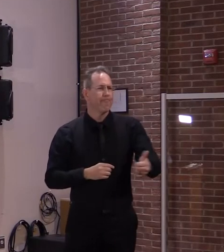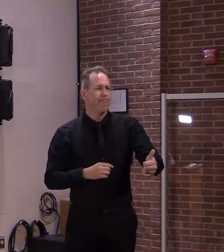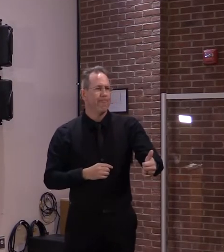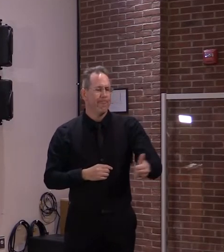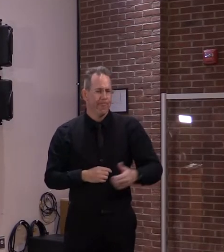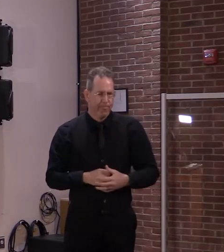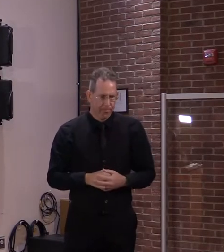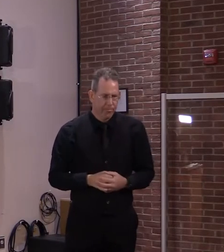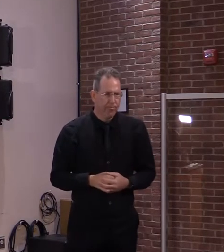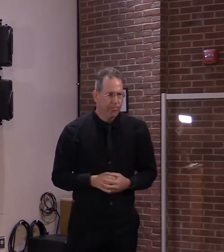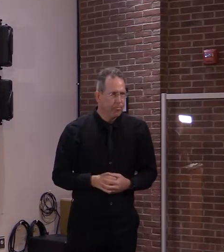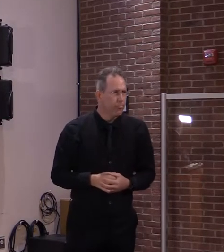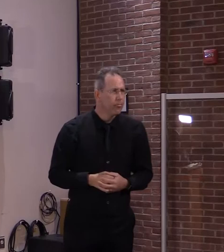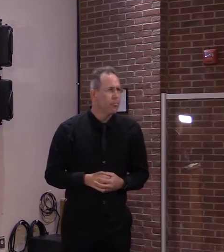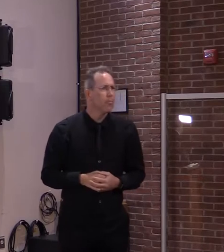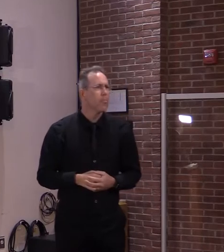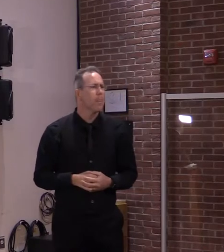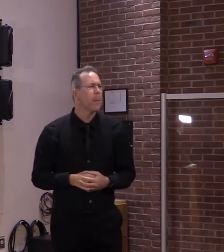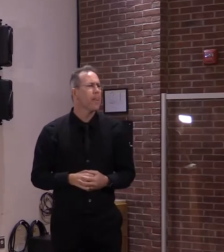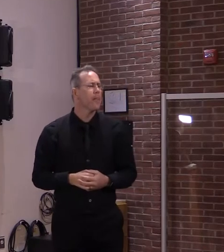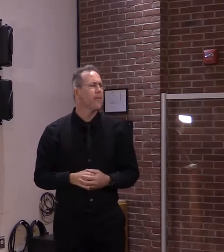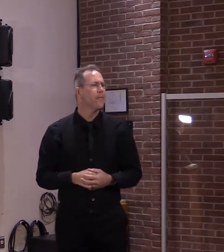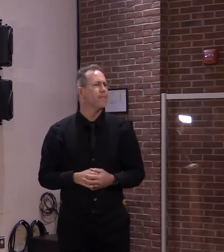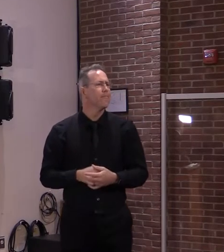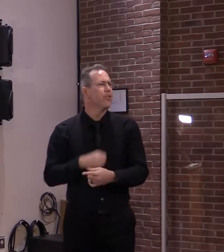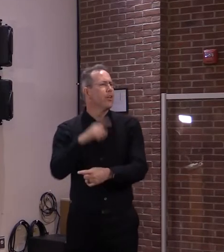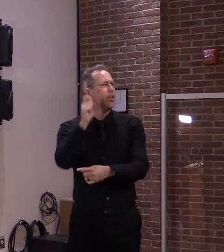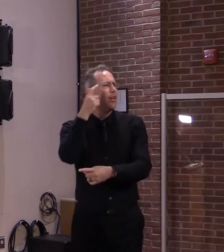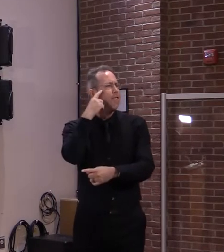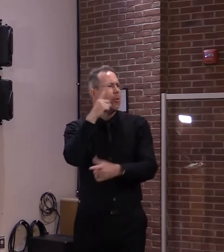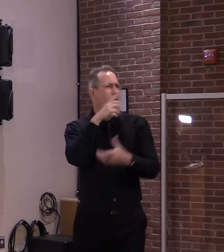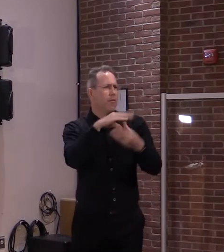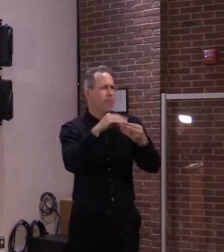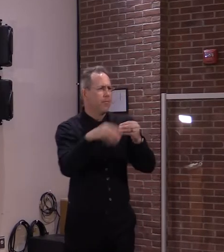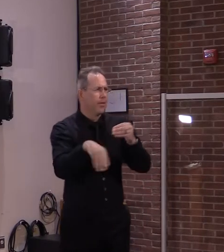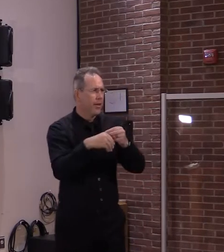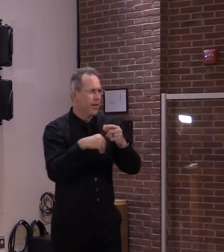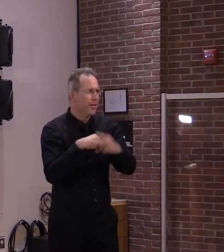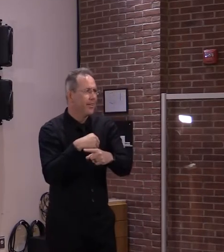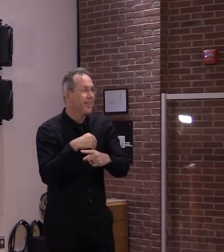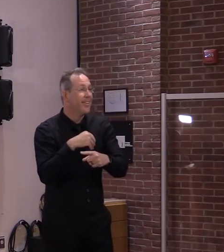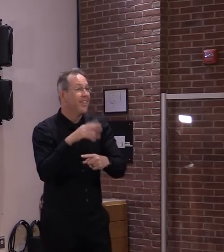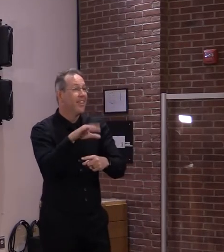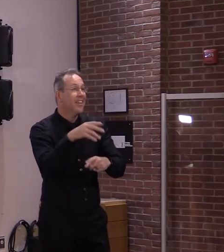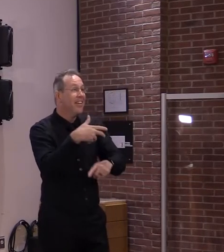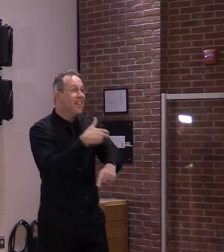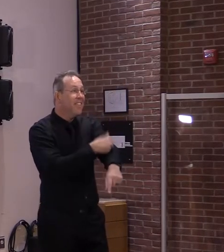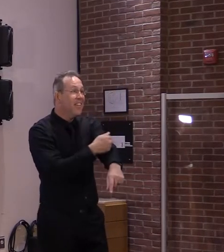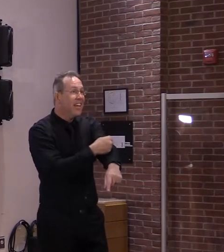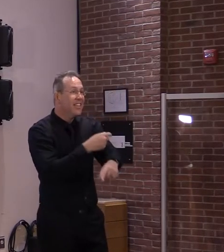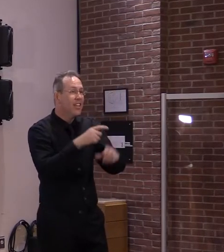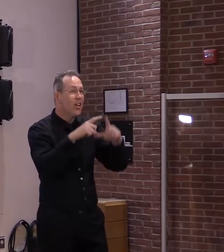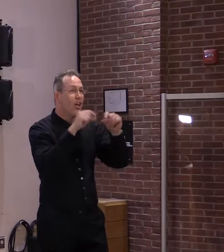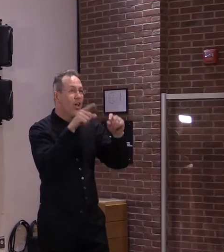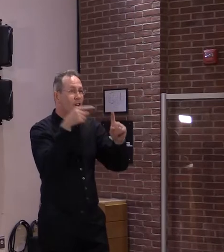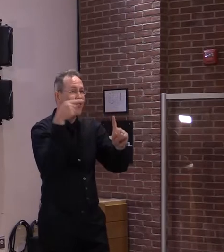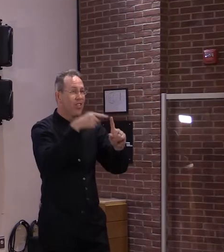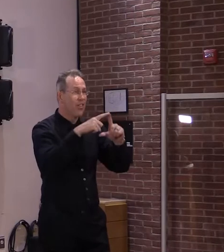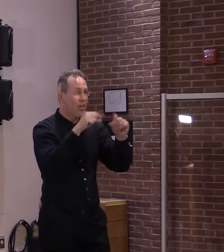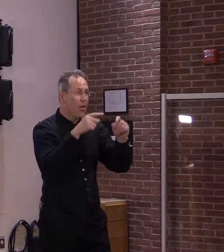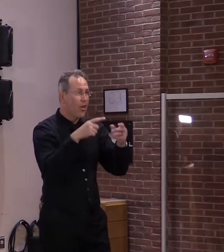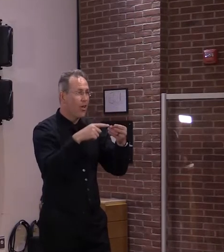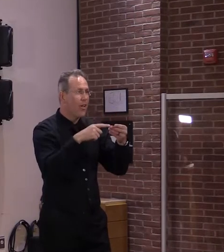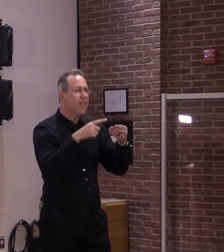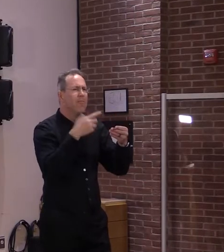Thank It's a good opportunity as well with your vaccination cards to remind everyone once you get vaccinated, you get your card, take a photo of it and